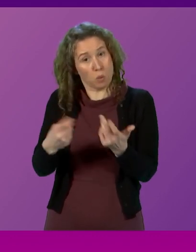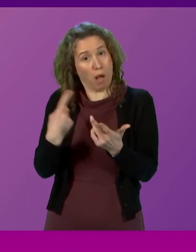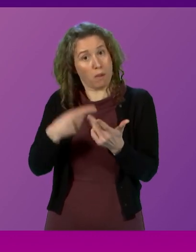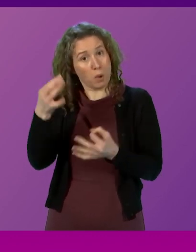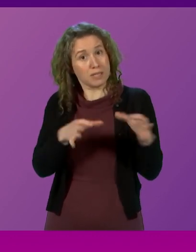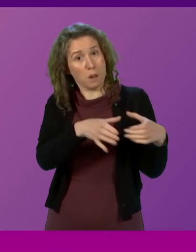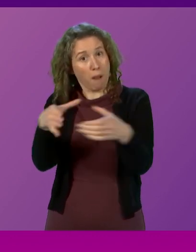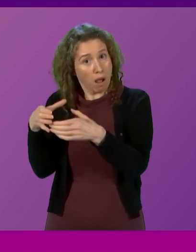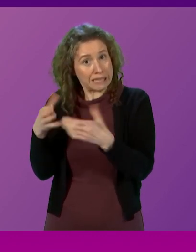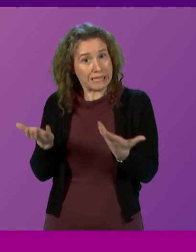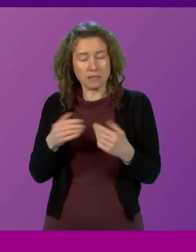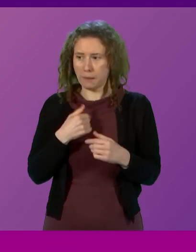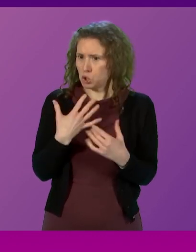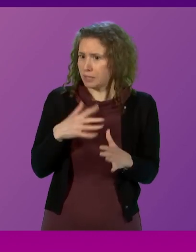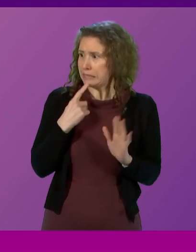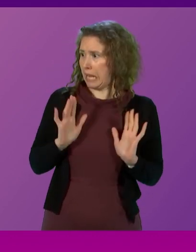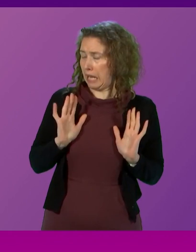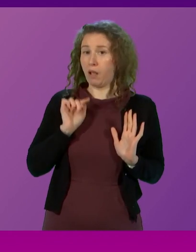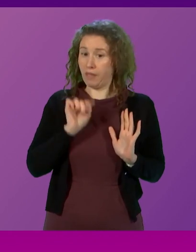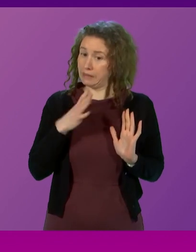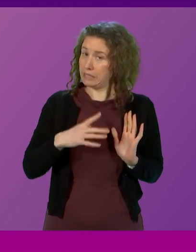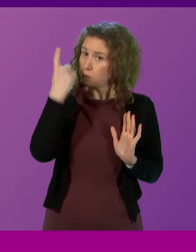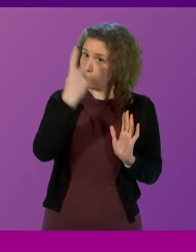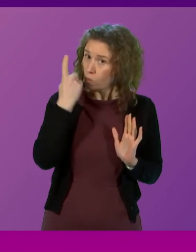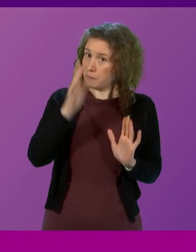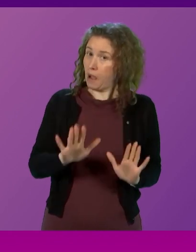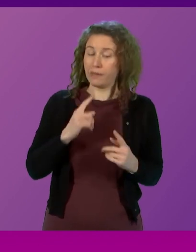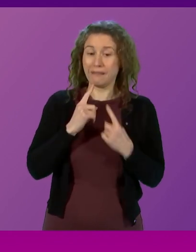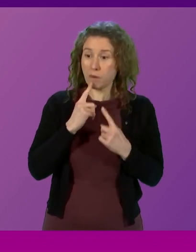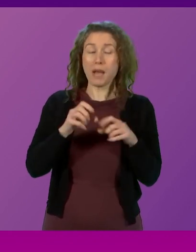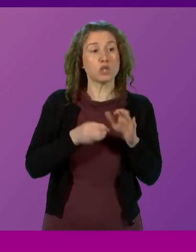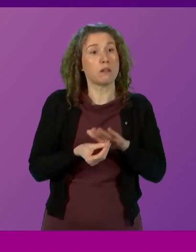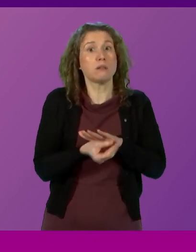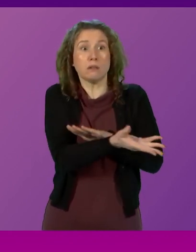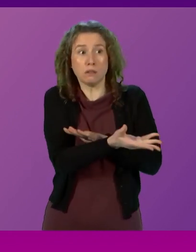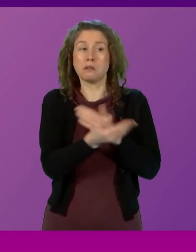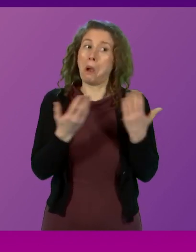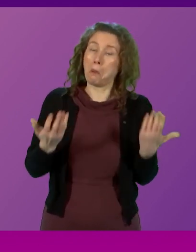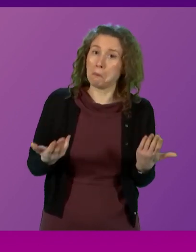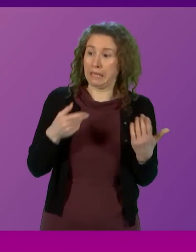that those factors need to be considered within this whole process.